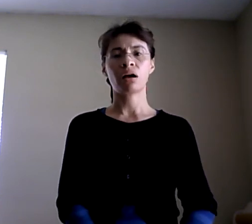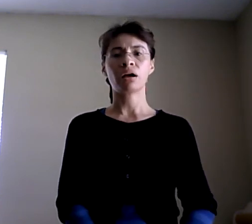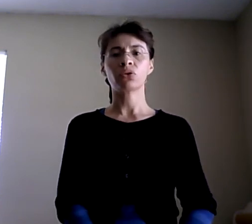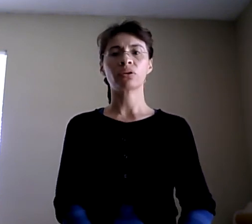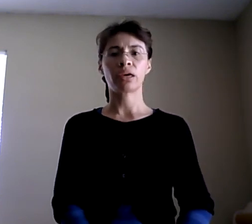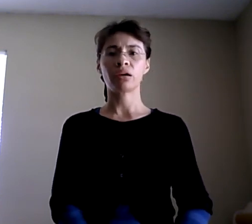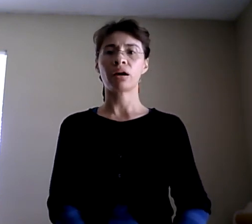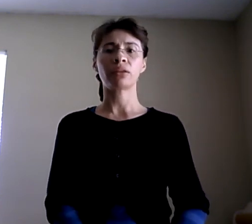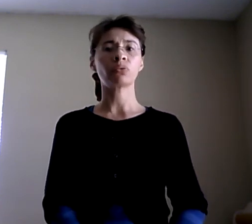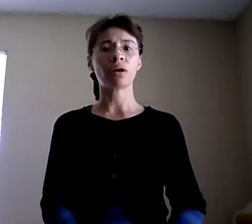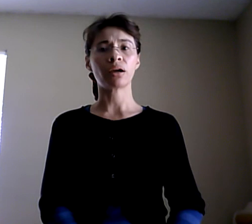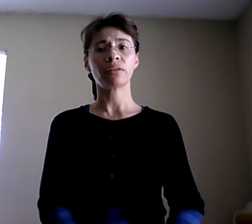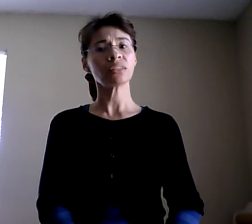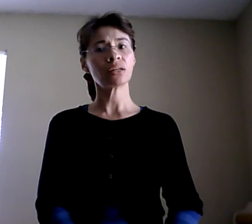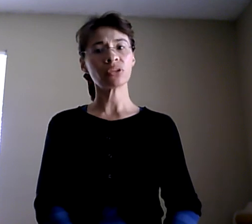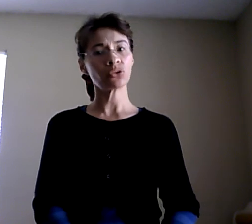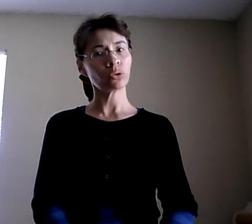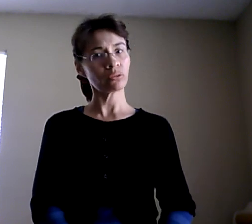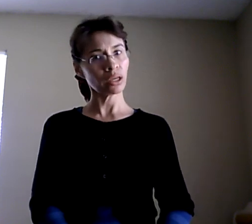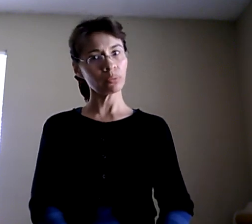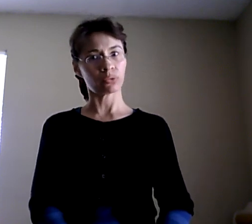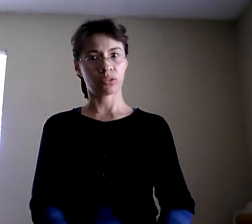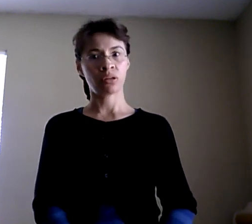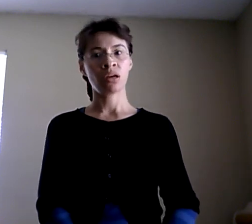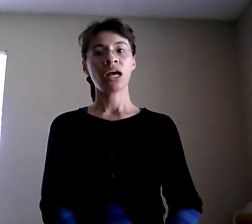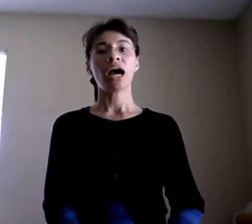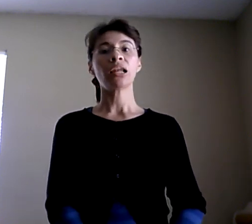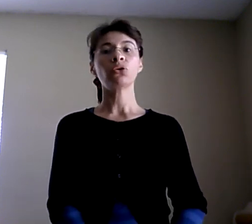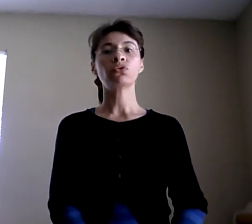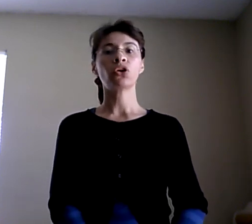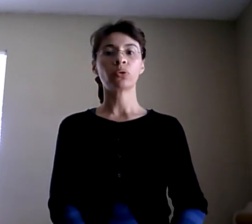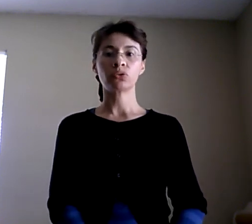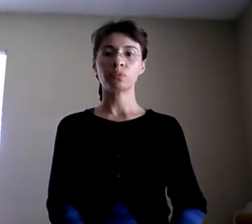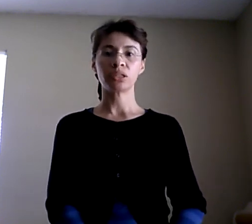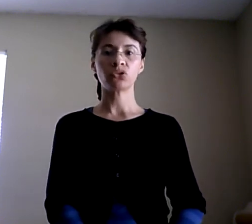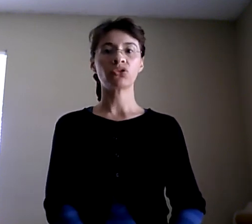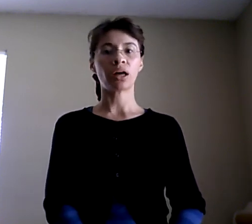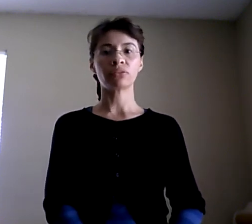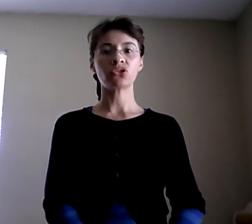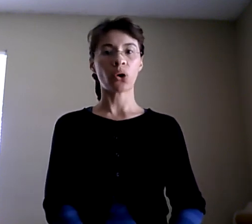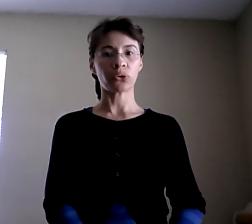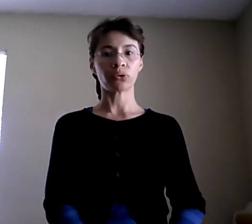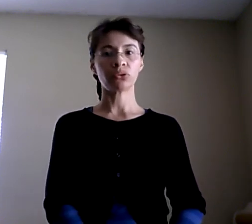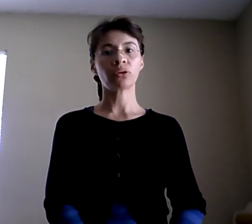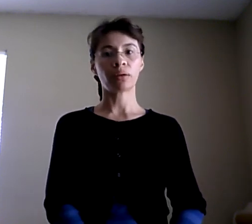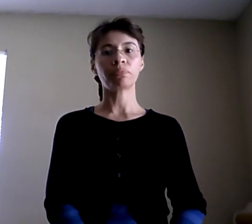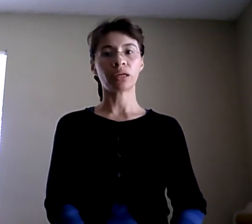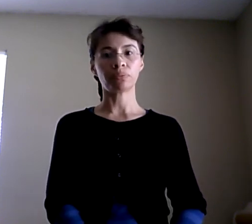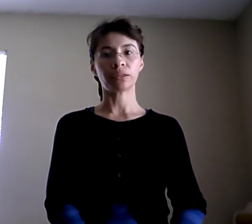I don't care. I don't mind. That's the reason we're neighbors. I look forward to meet your granddaughter, your grandbaby.